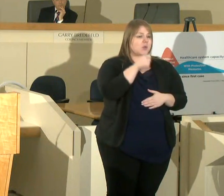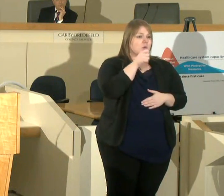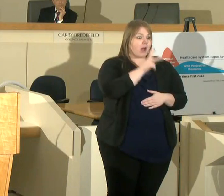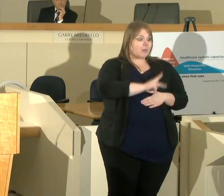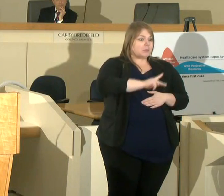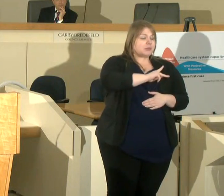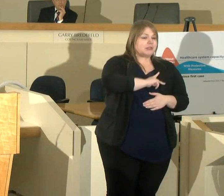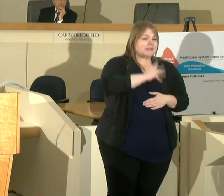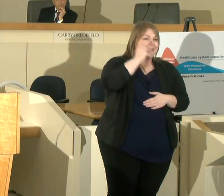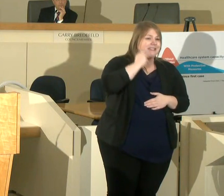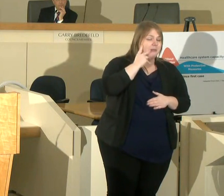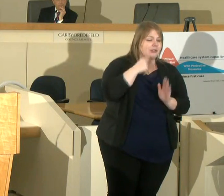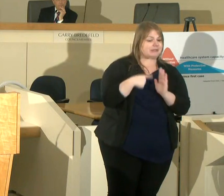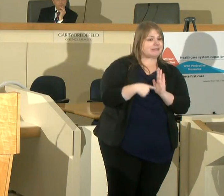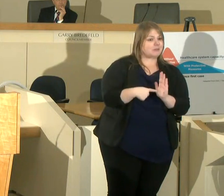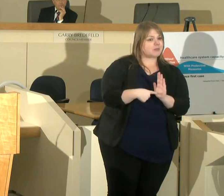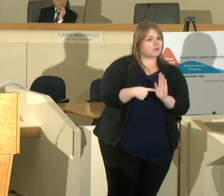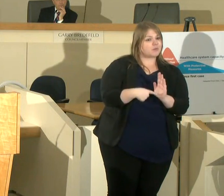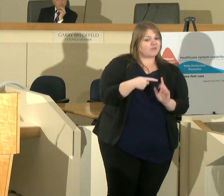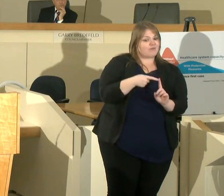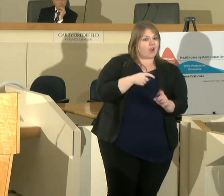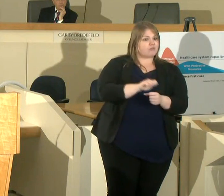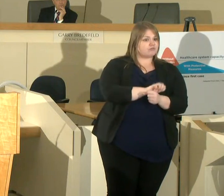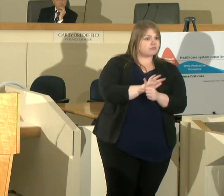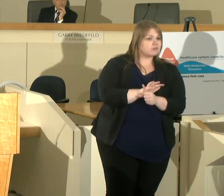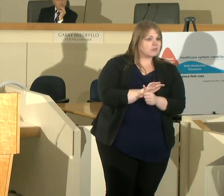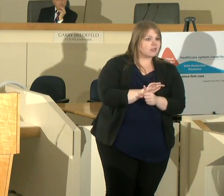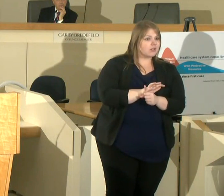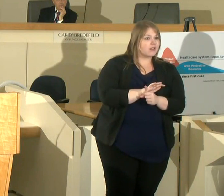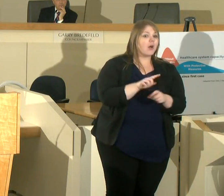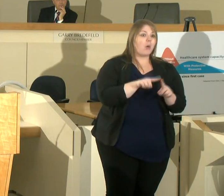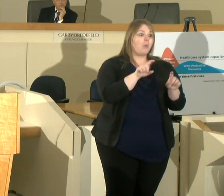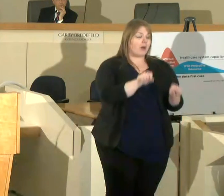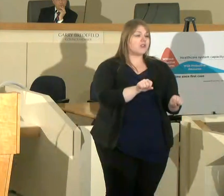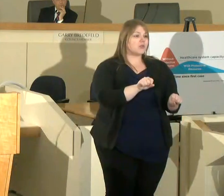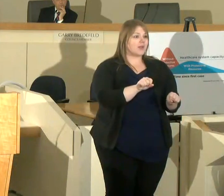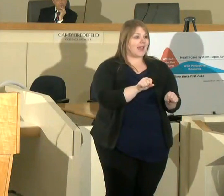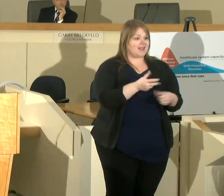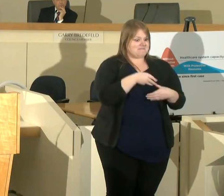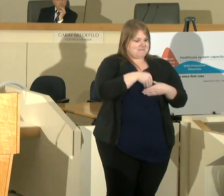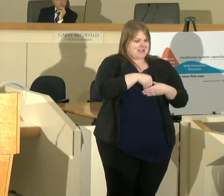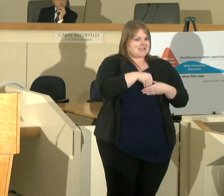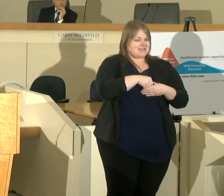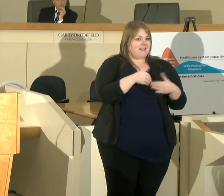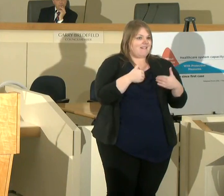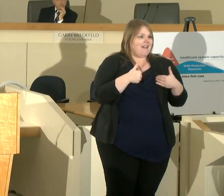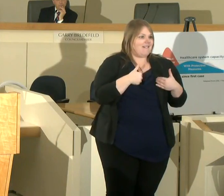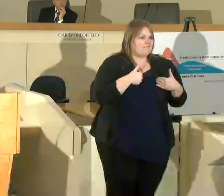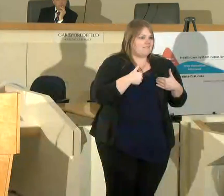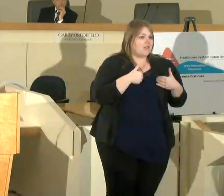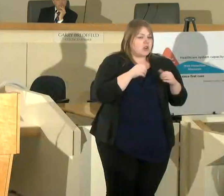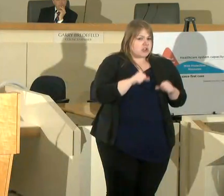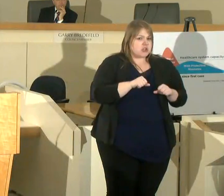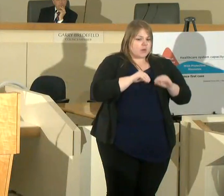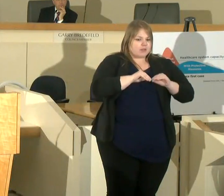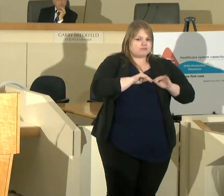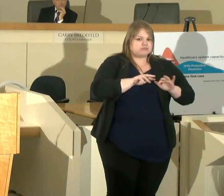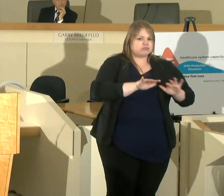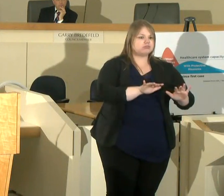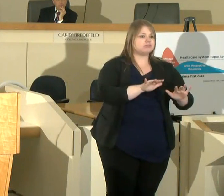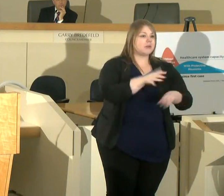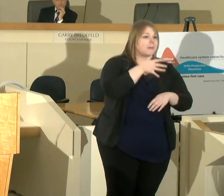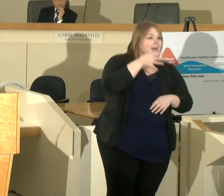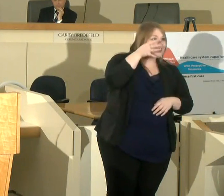symptoms of covid 19 but you can be a carrier you can spread this virus to your parents